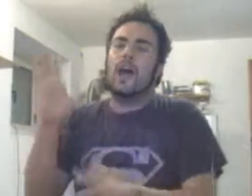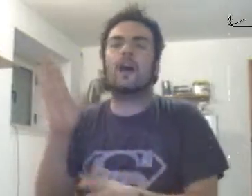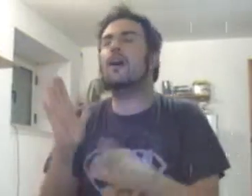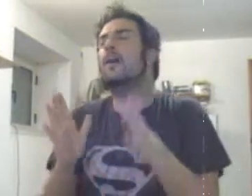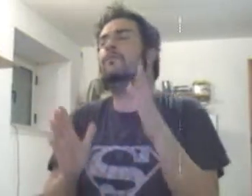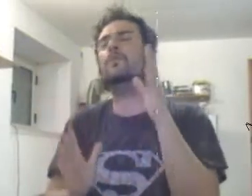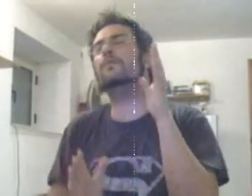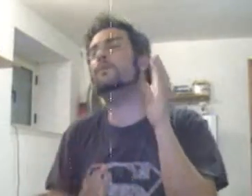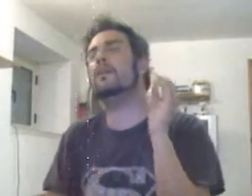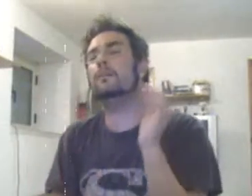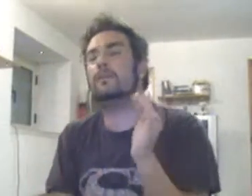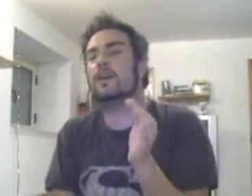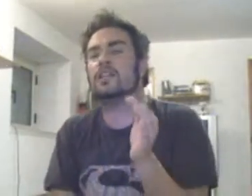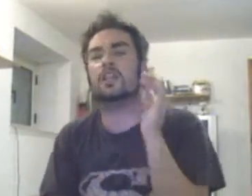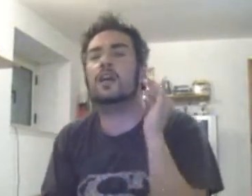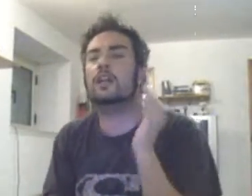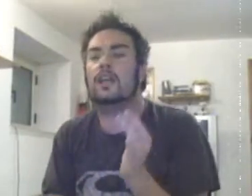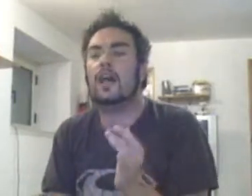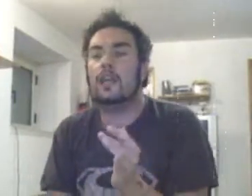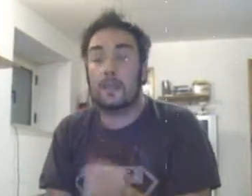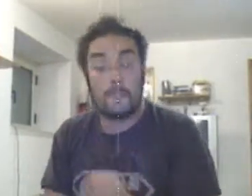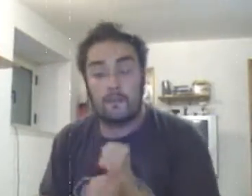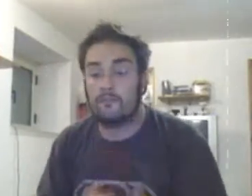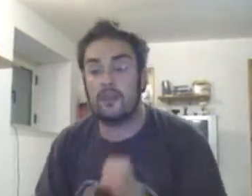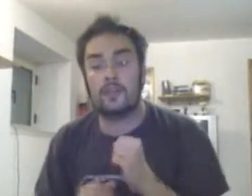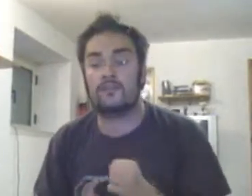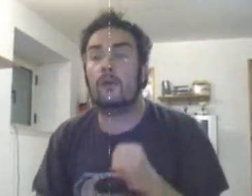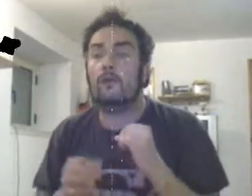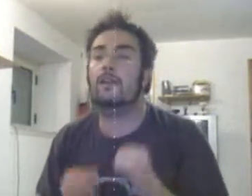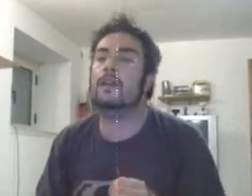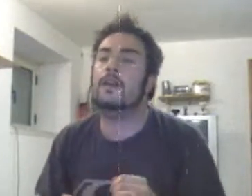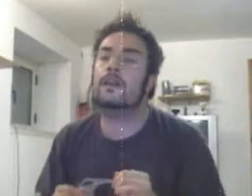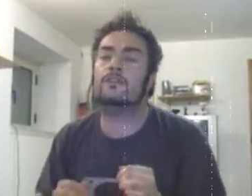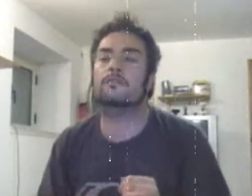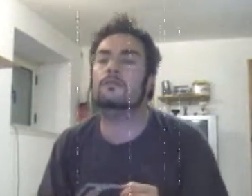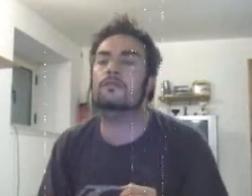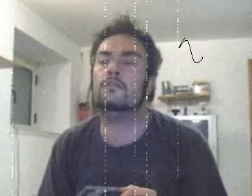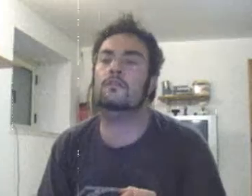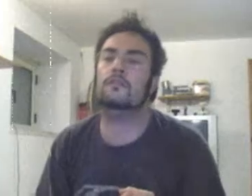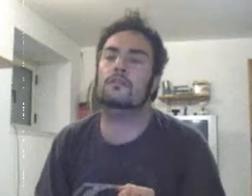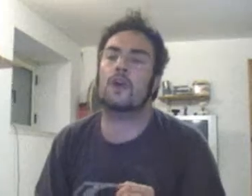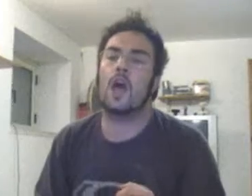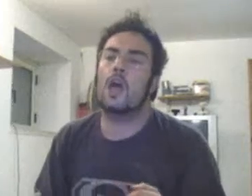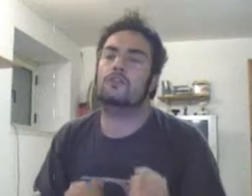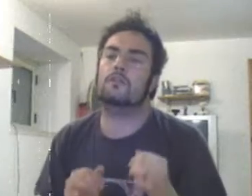I will be blessed I wish I can Faithfully true To